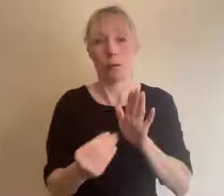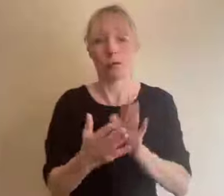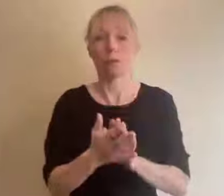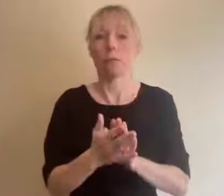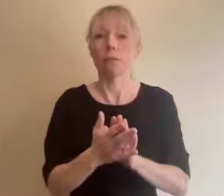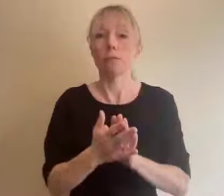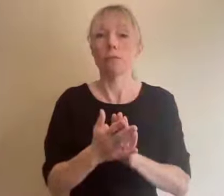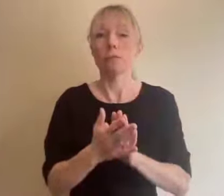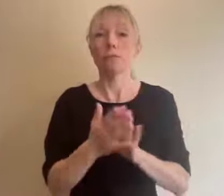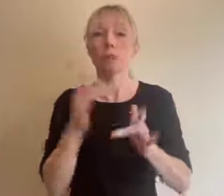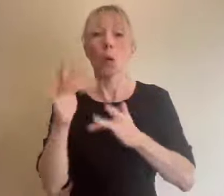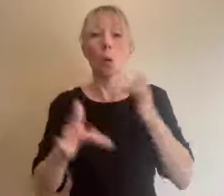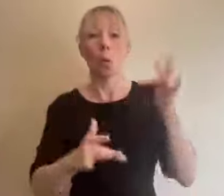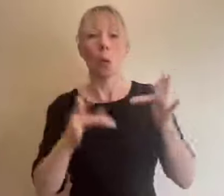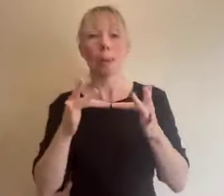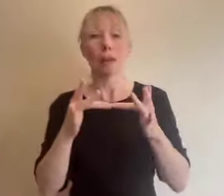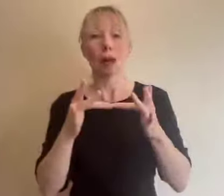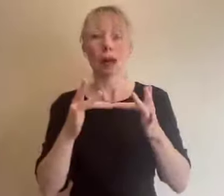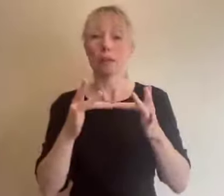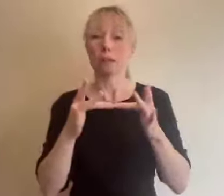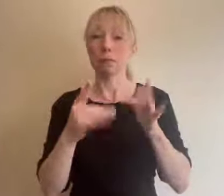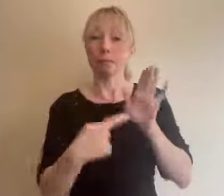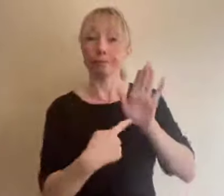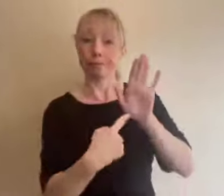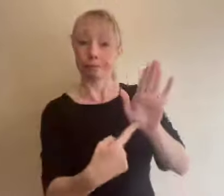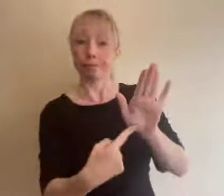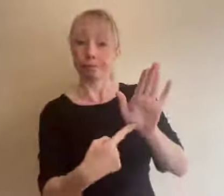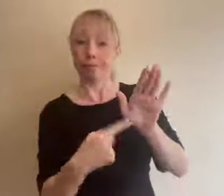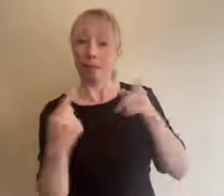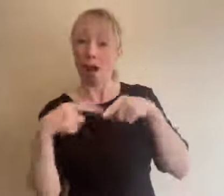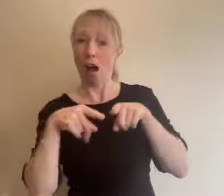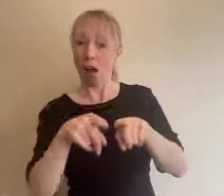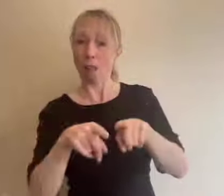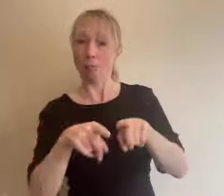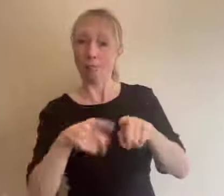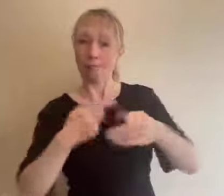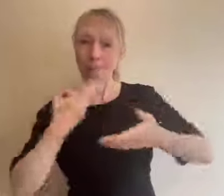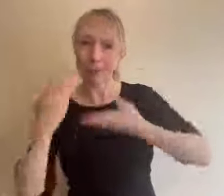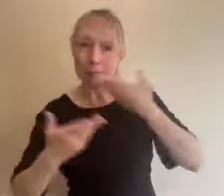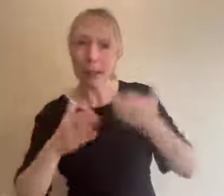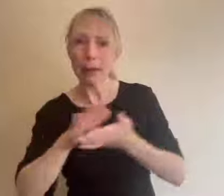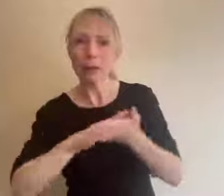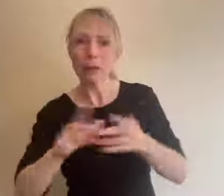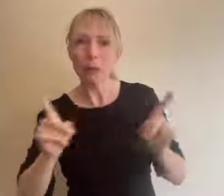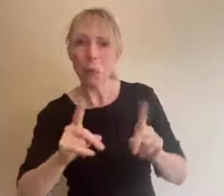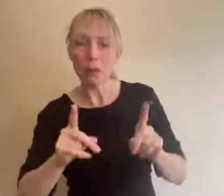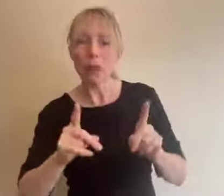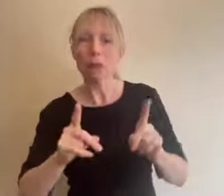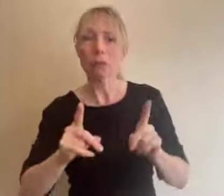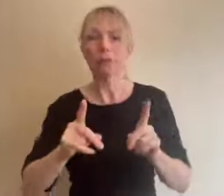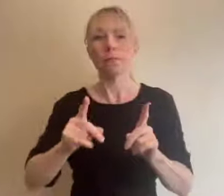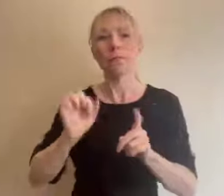on your website that the event will be hybrid and explain what that means write that the event is hybrid in your marketing materials